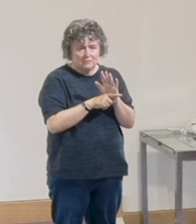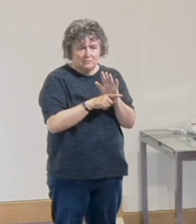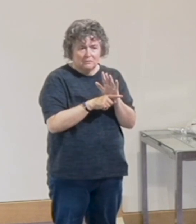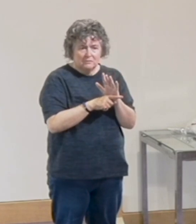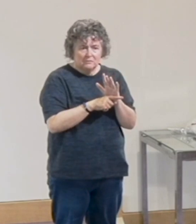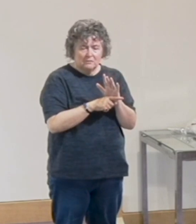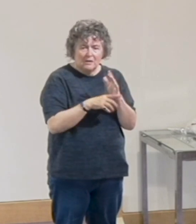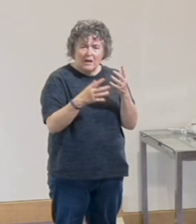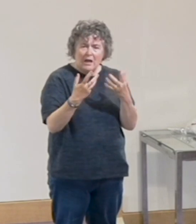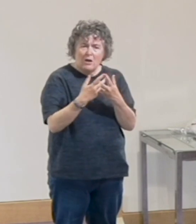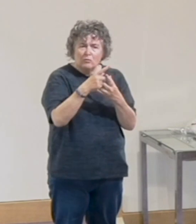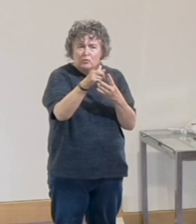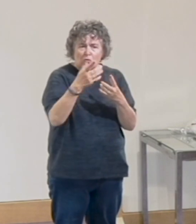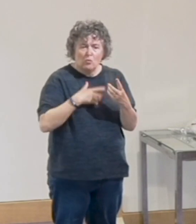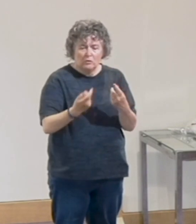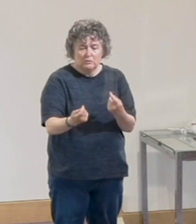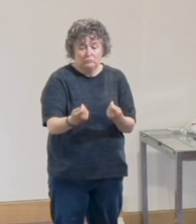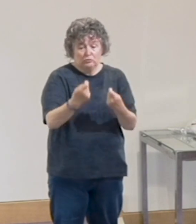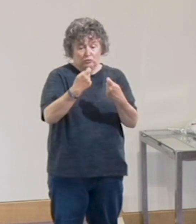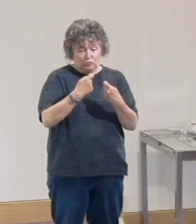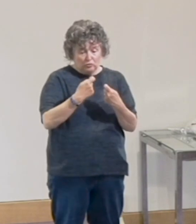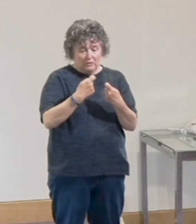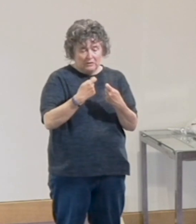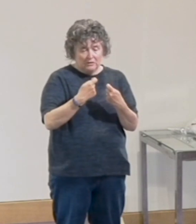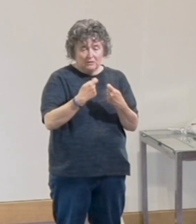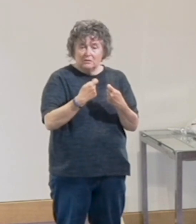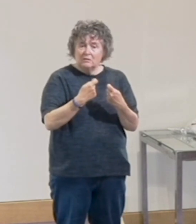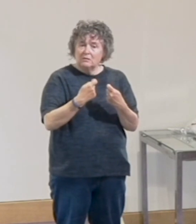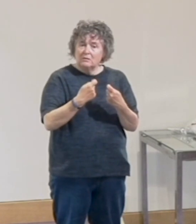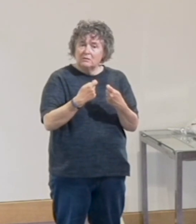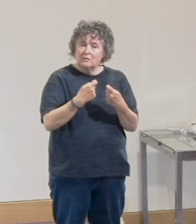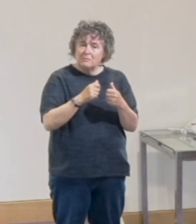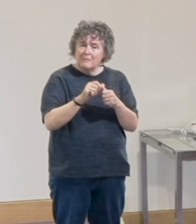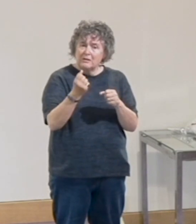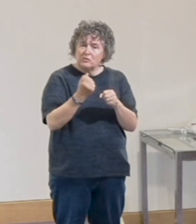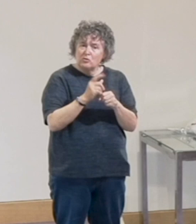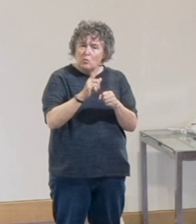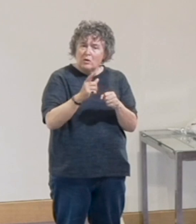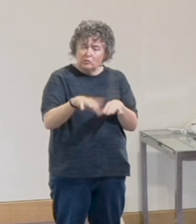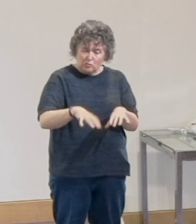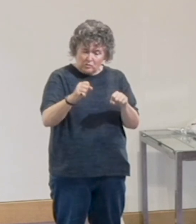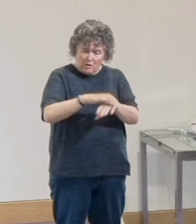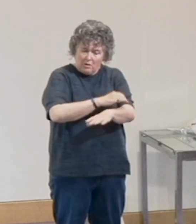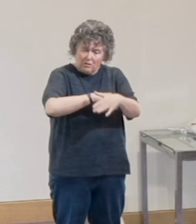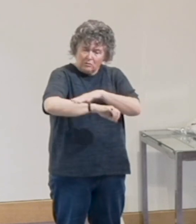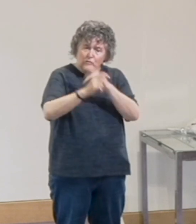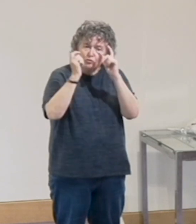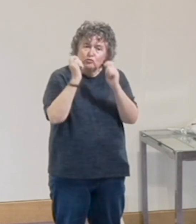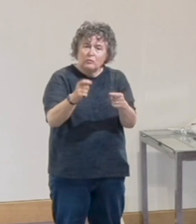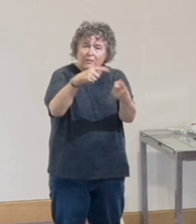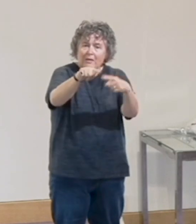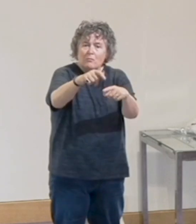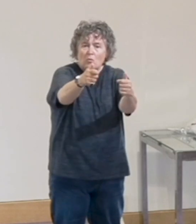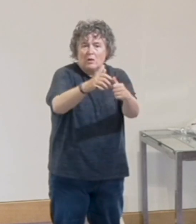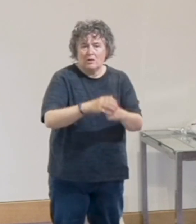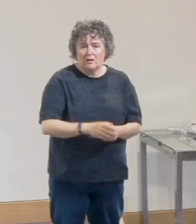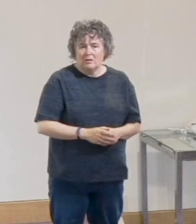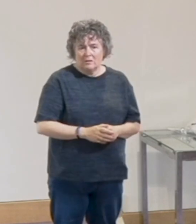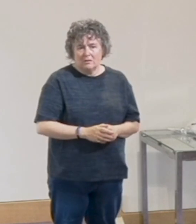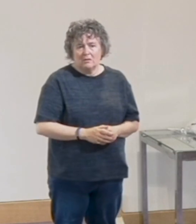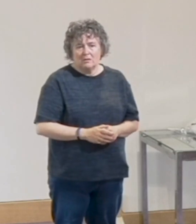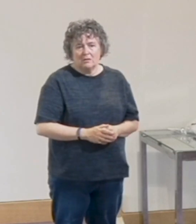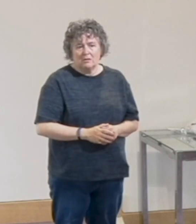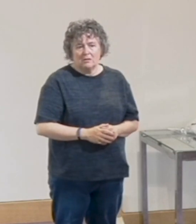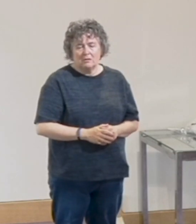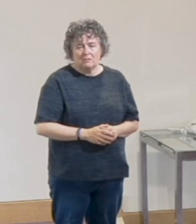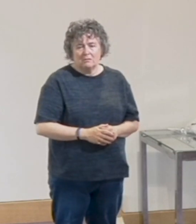to dovetail together. We have a loving God, loving and we love each other and we're doing good to others as we would want done